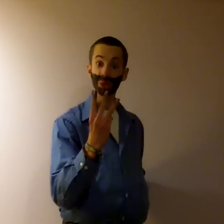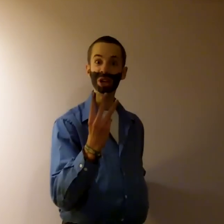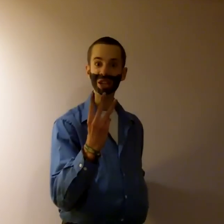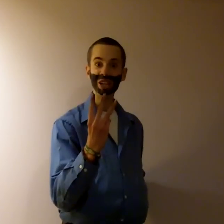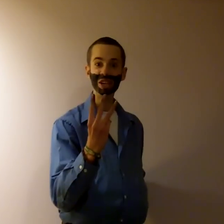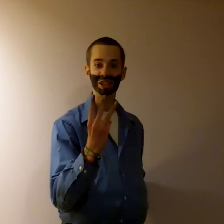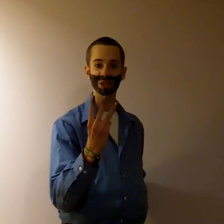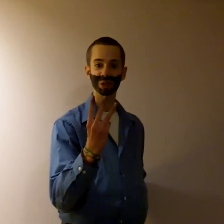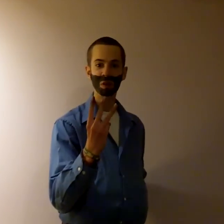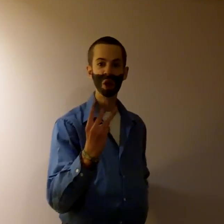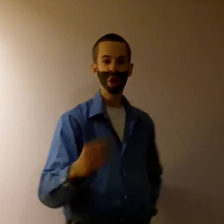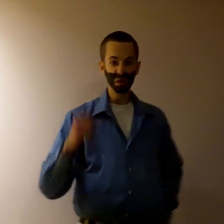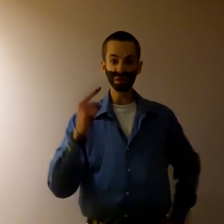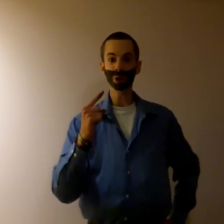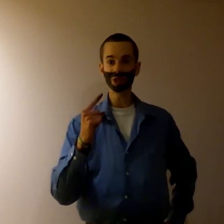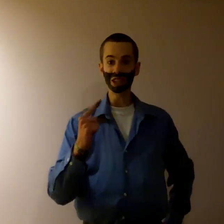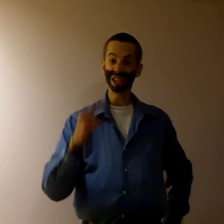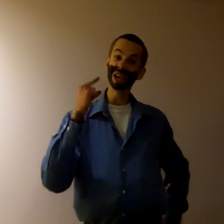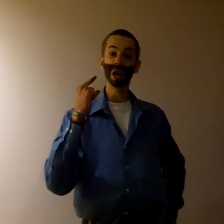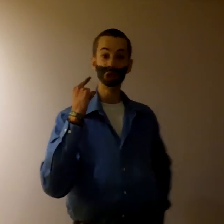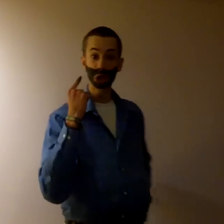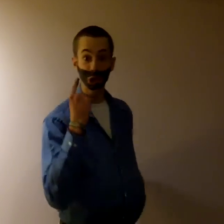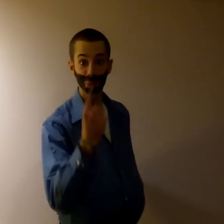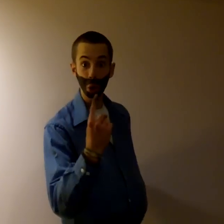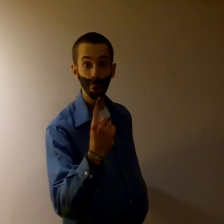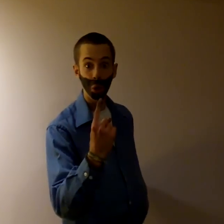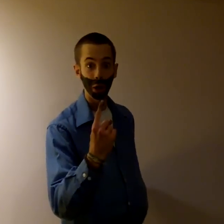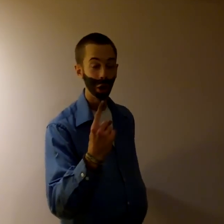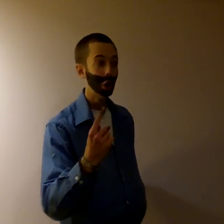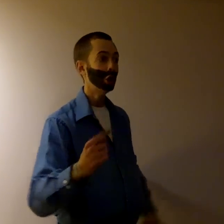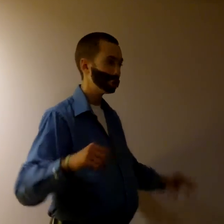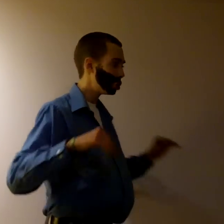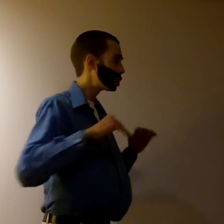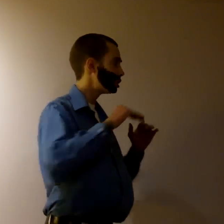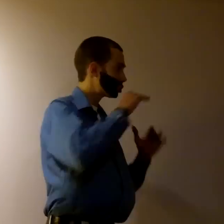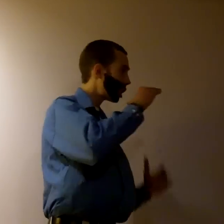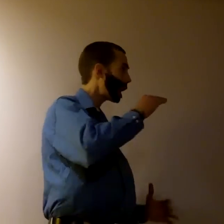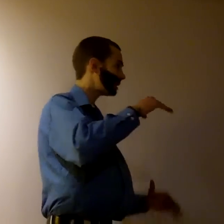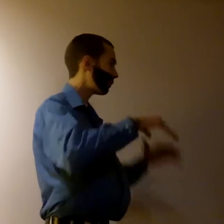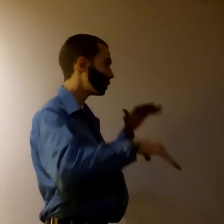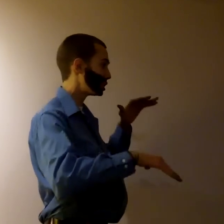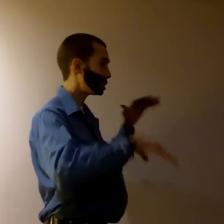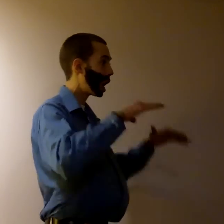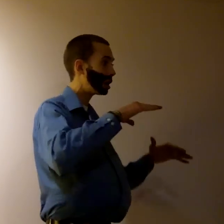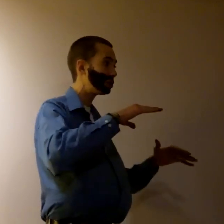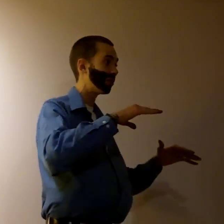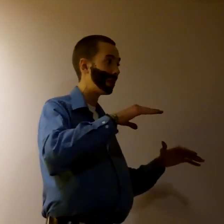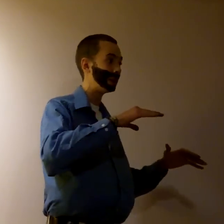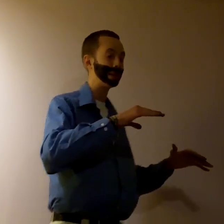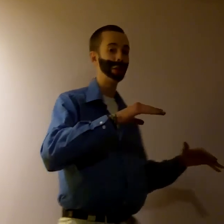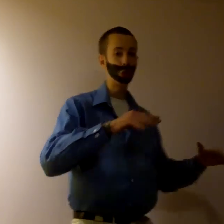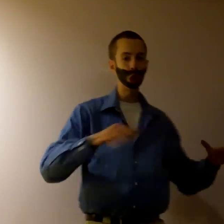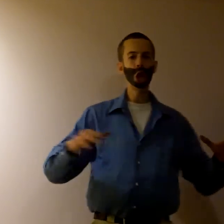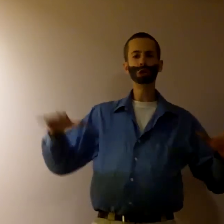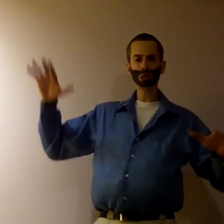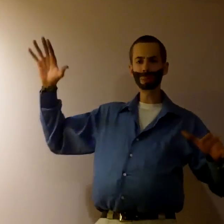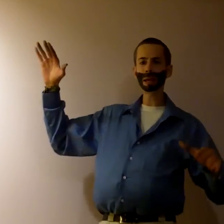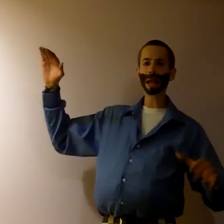three E's. The first E is explore. So you can try different styles of meditation. There's many